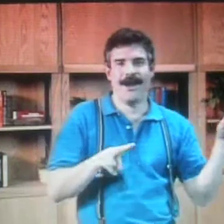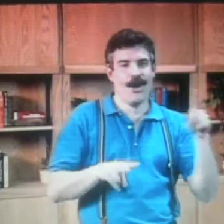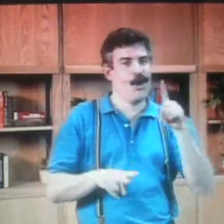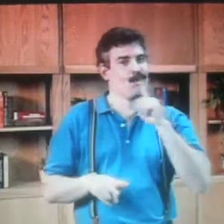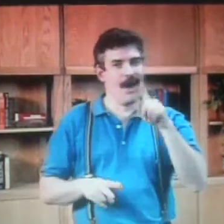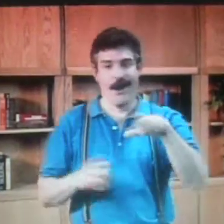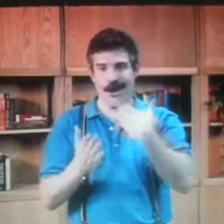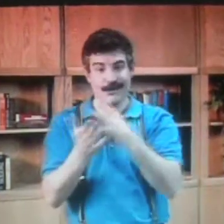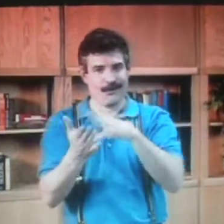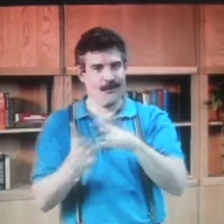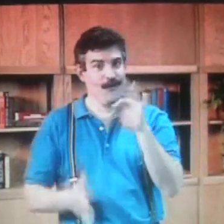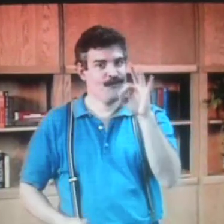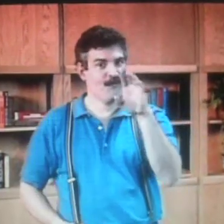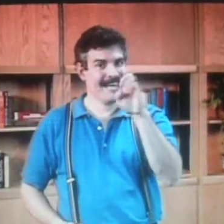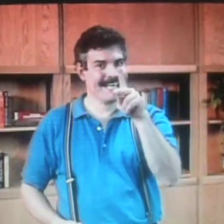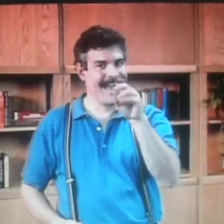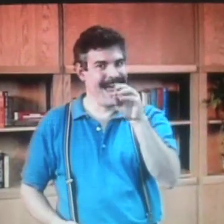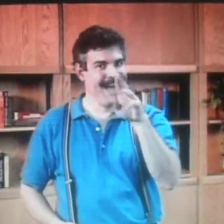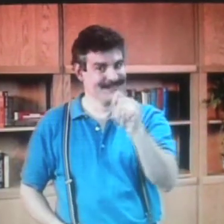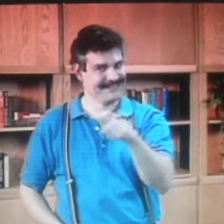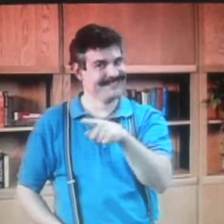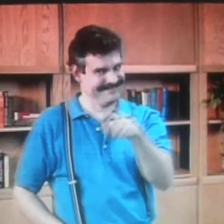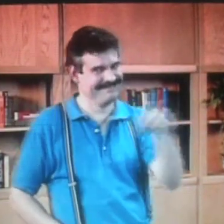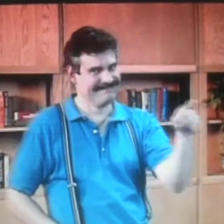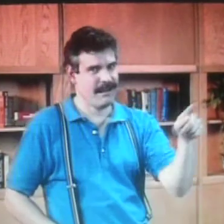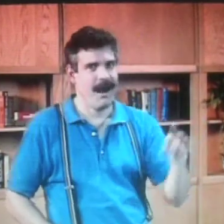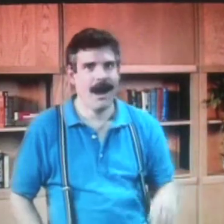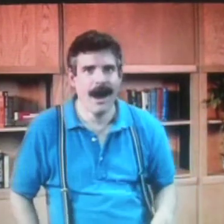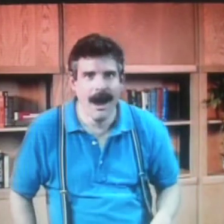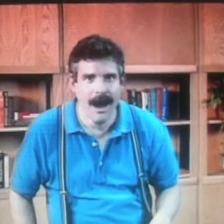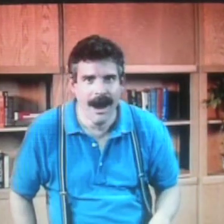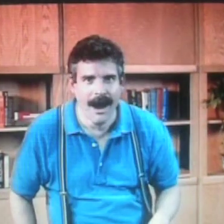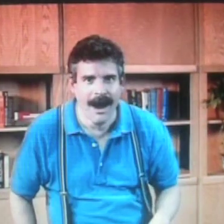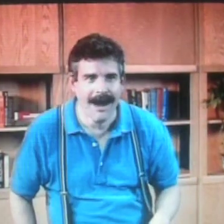And the students looked like they were all freaked out.